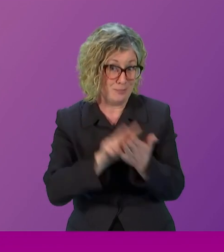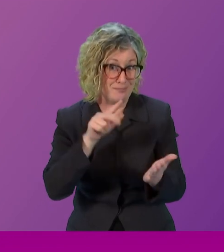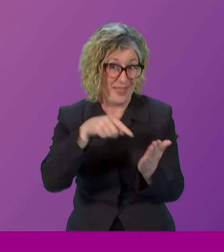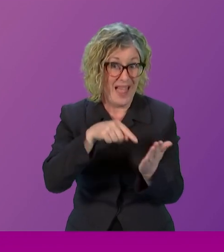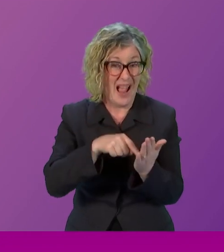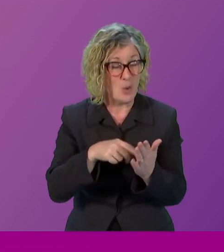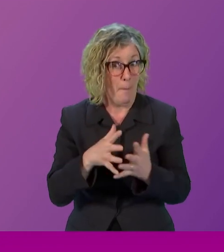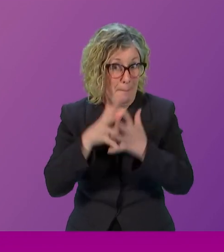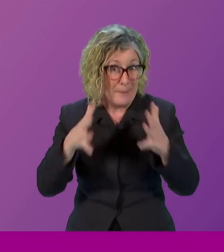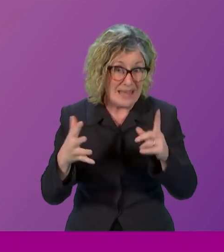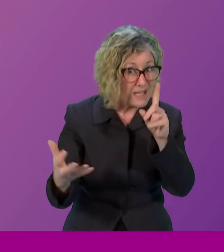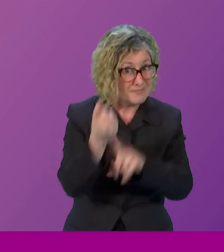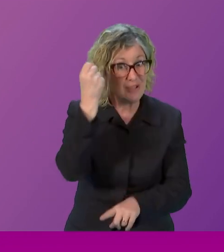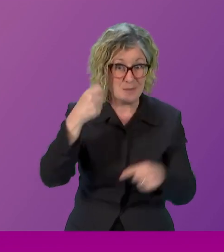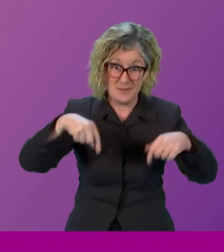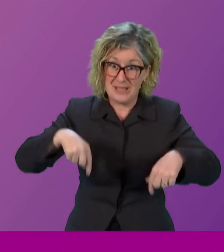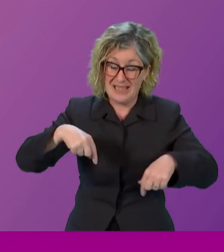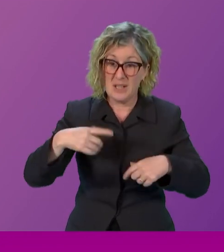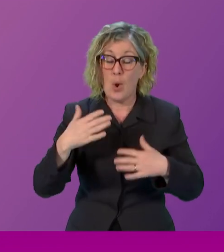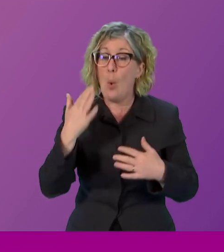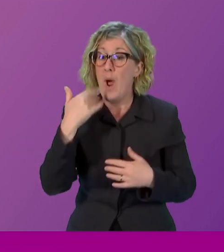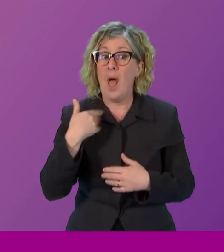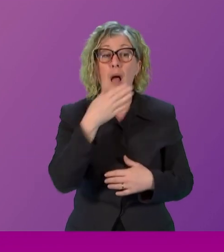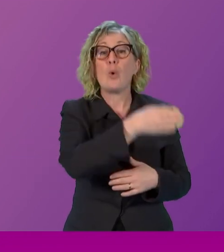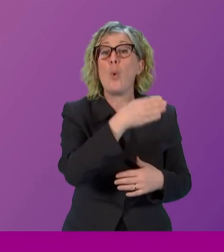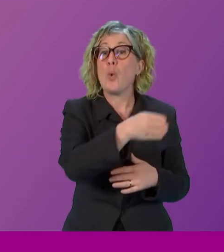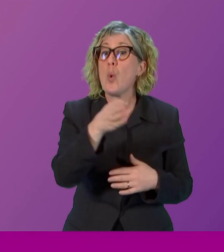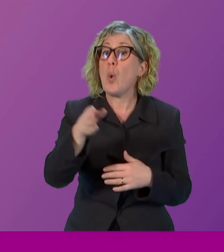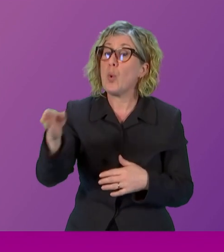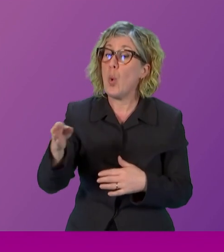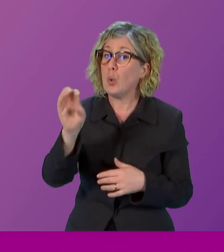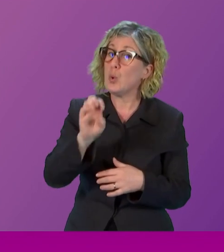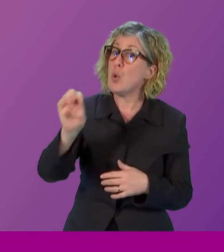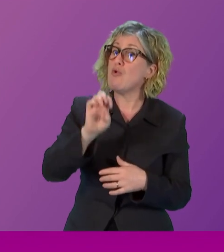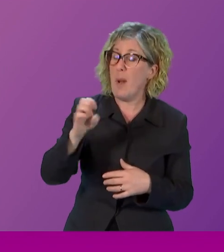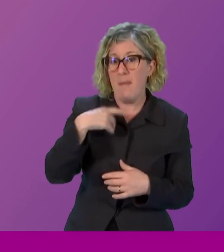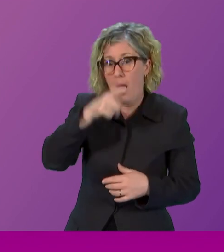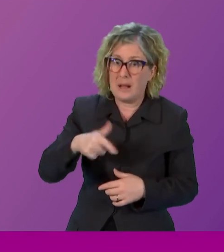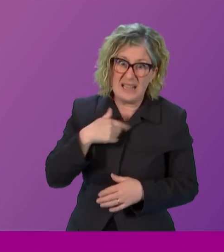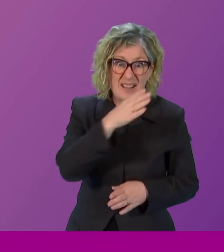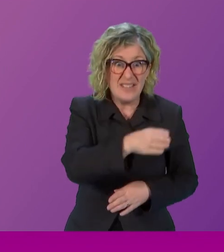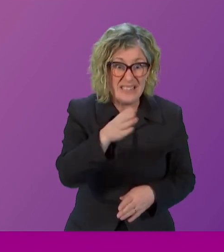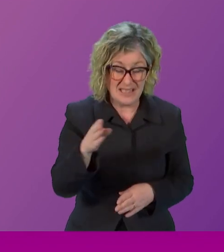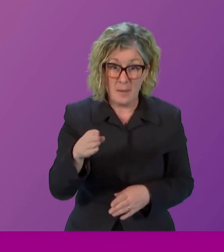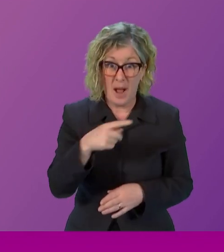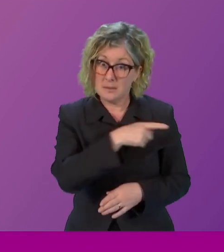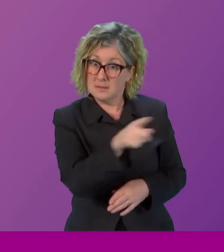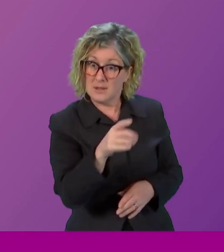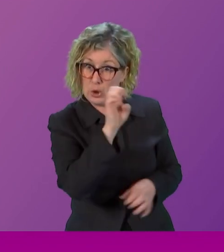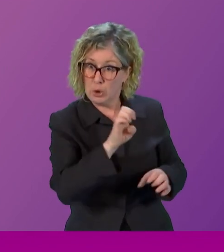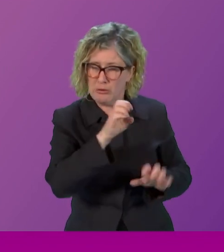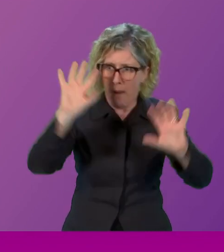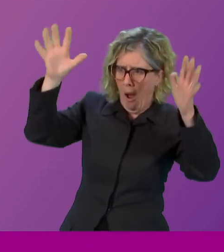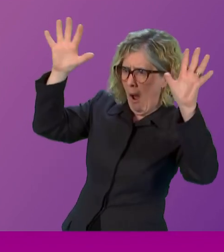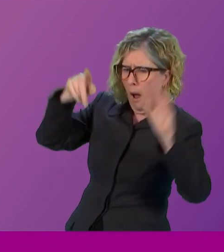achievement on visits around Europe that I have been lucky to have. They celebrate that fact, they've highlighted,